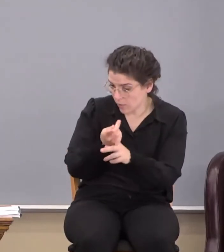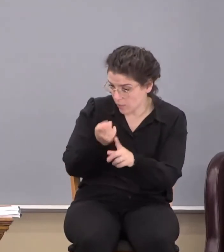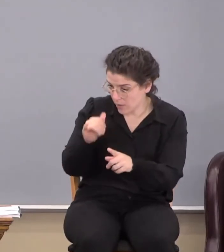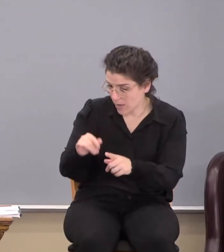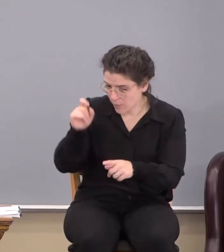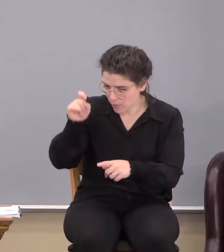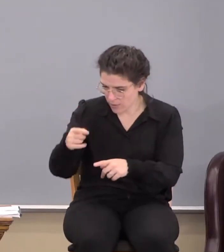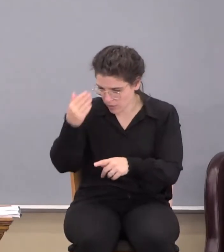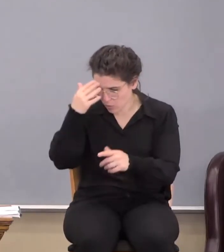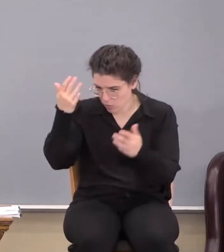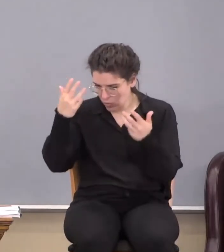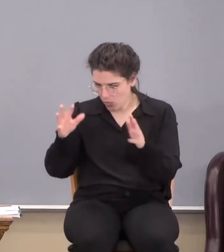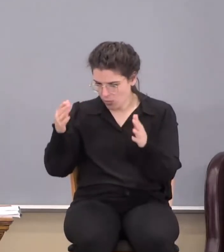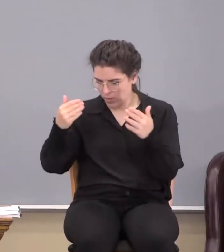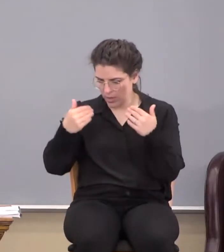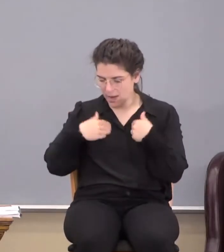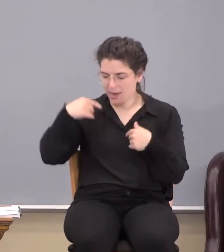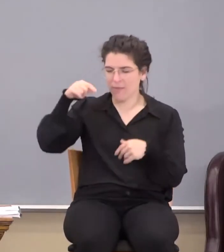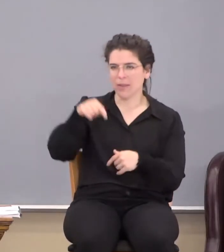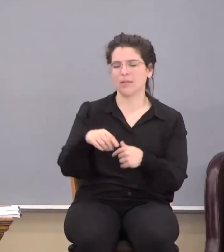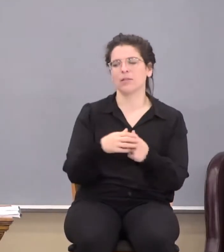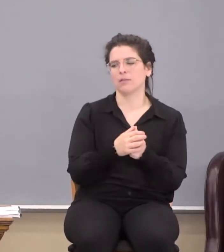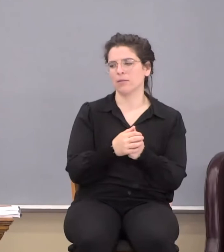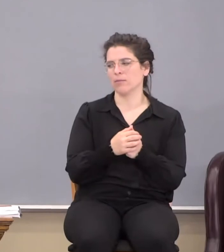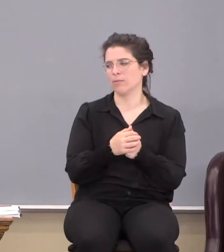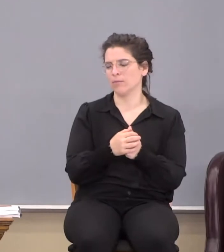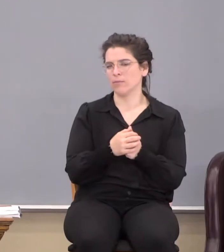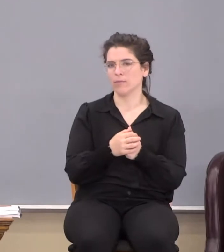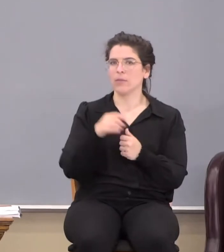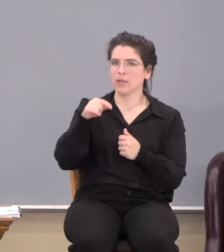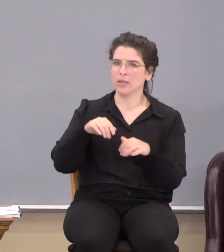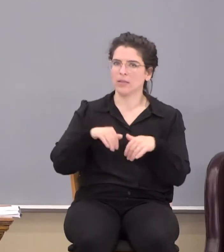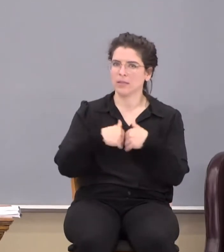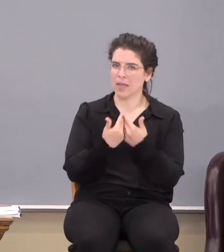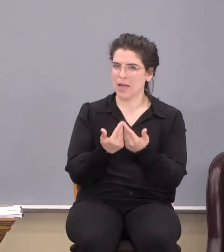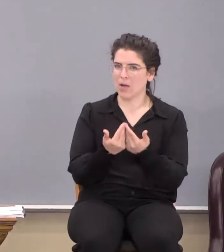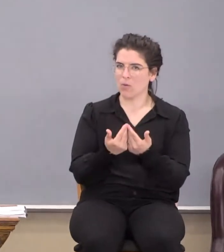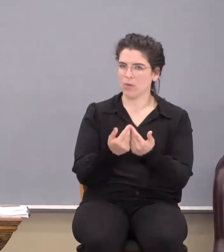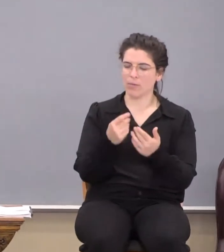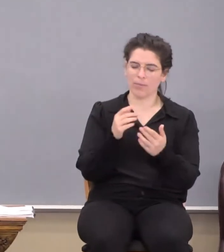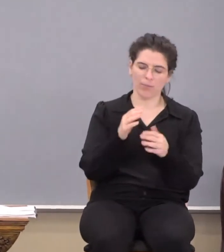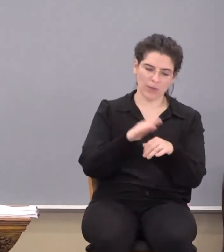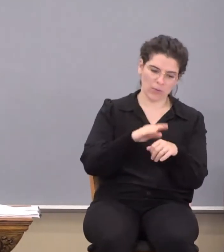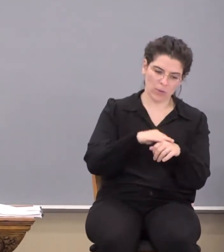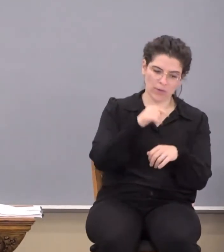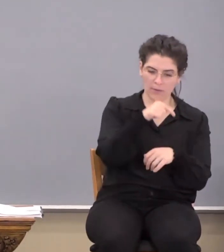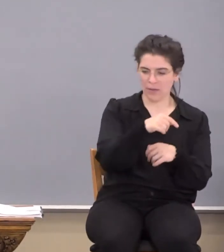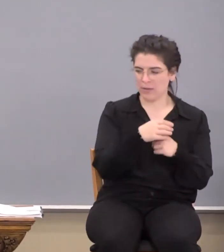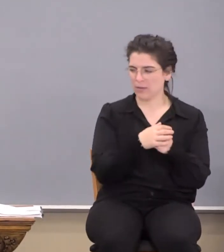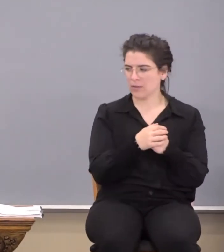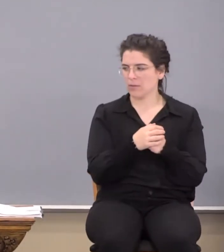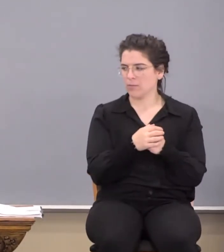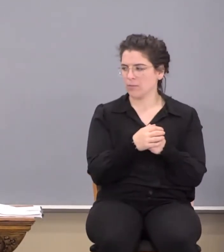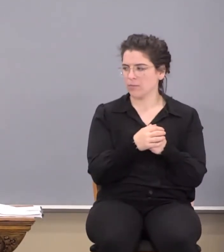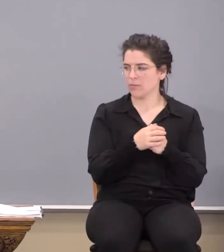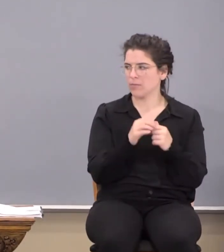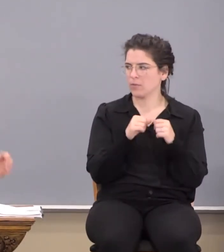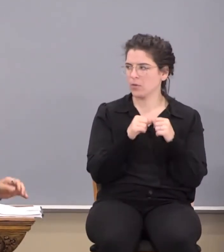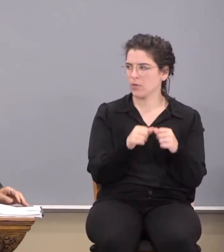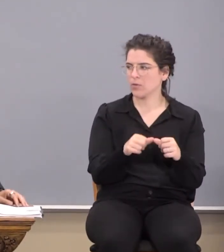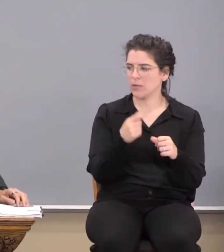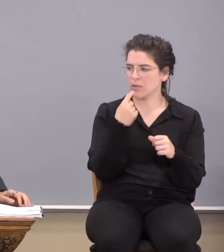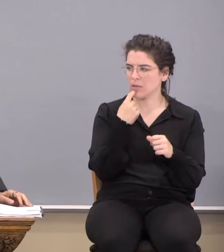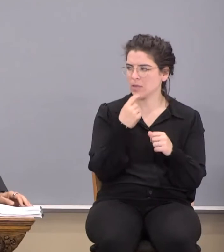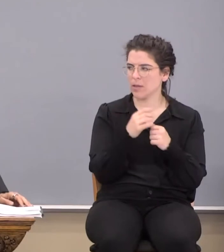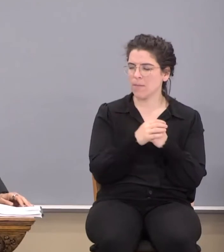you've got to know you already have this. This is how to beware of this. He goes on to say,